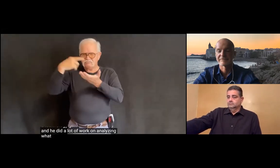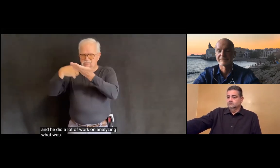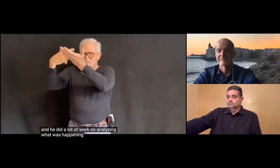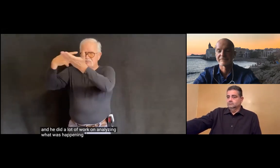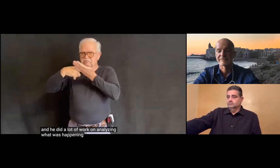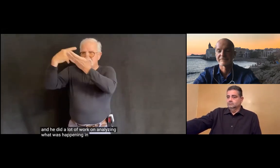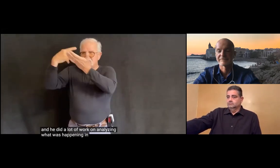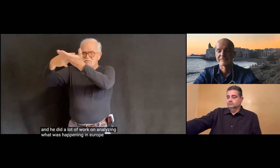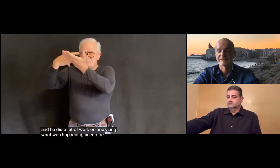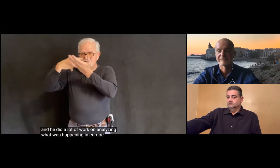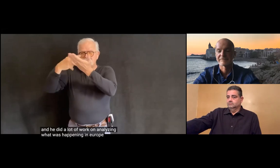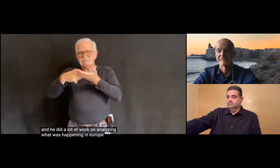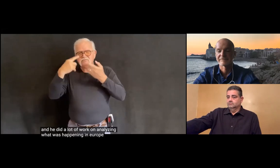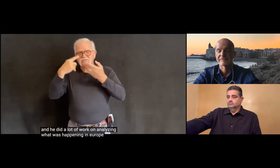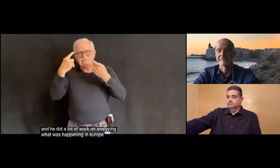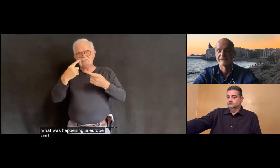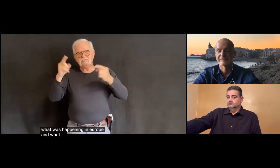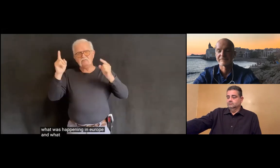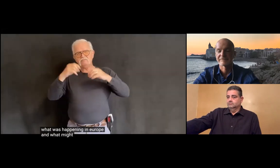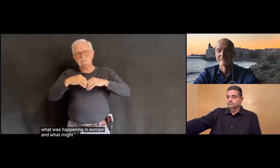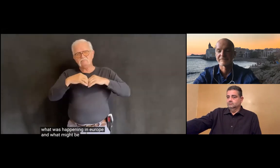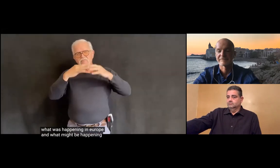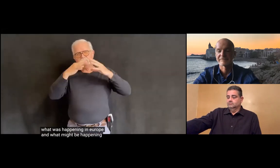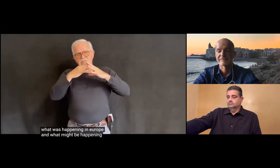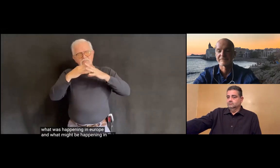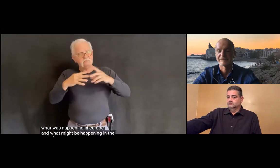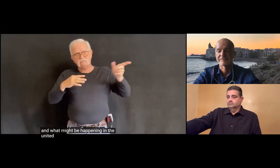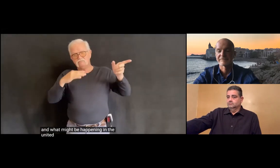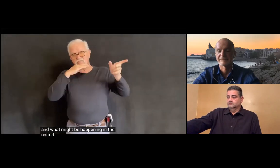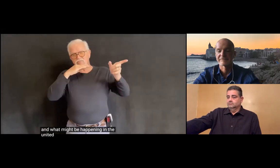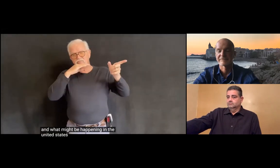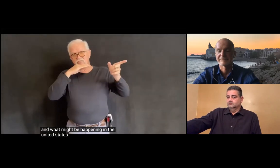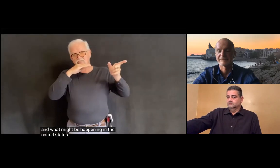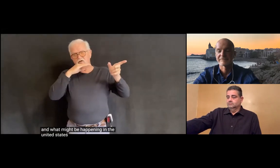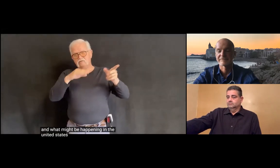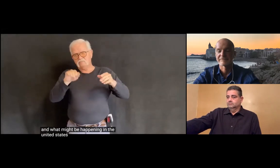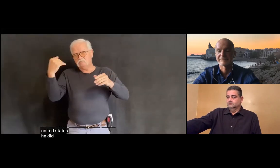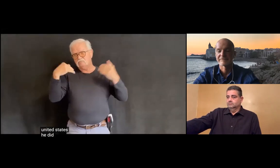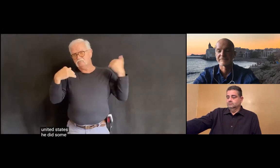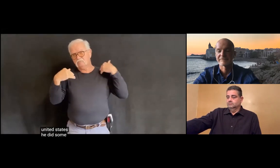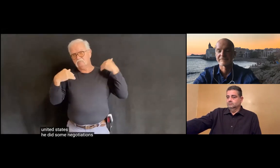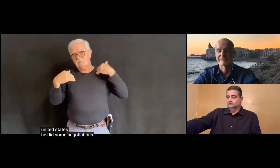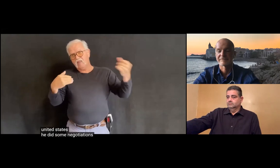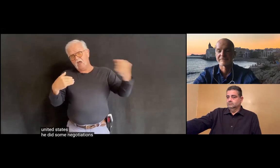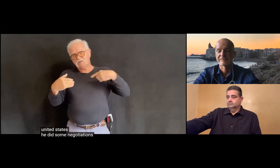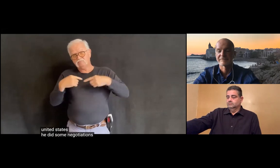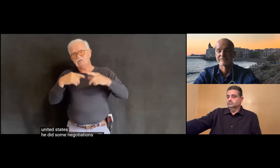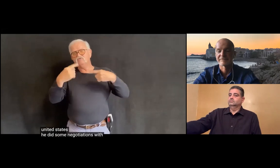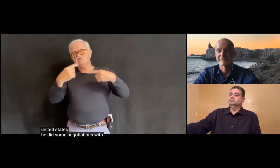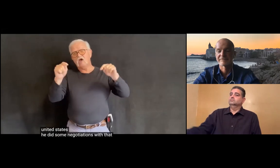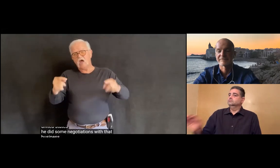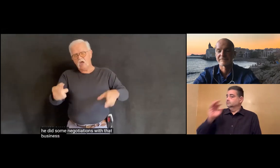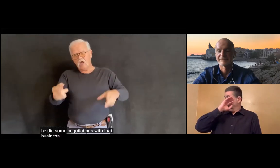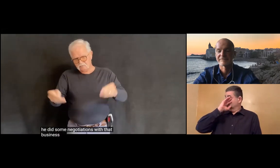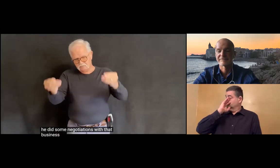happening in Europe and what might be happening in the United States. He did some negotiations with that